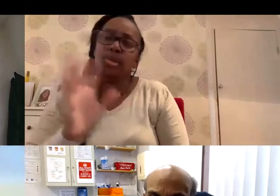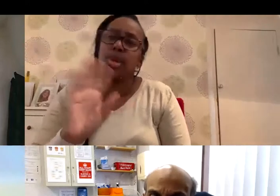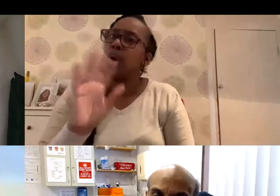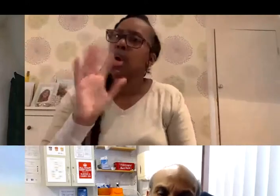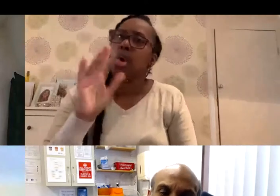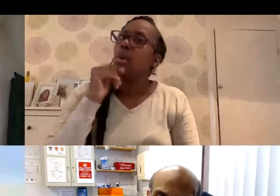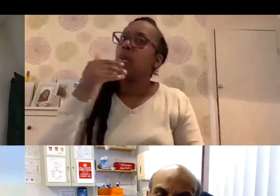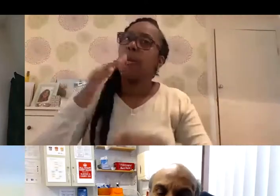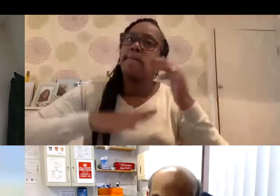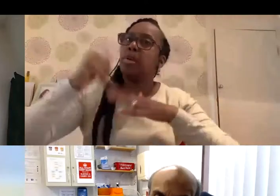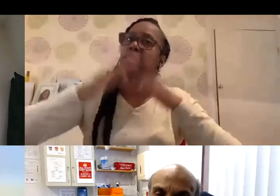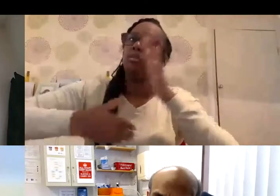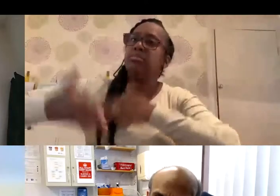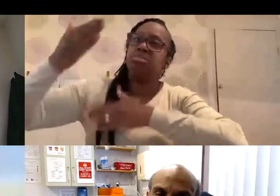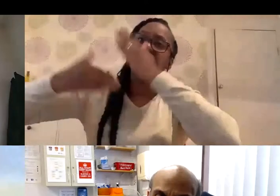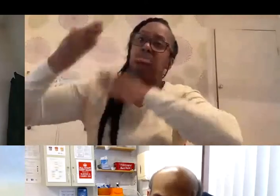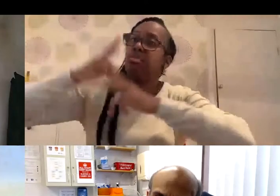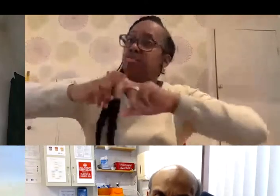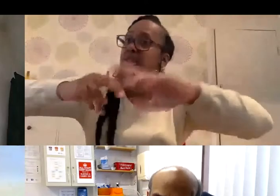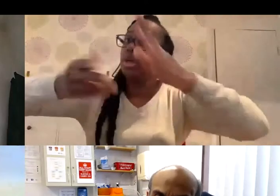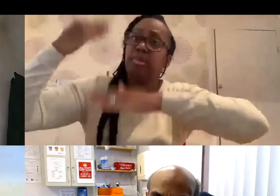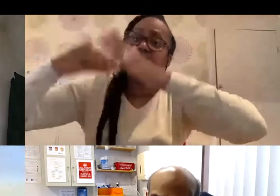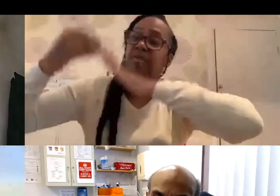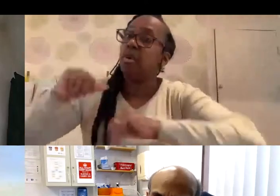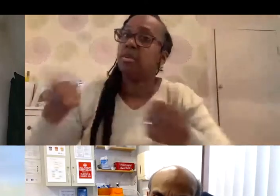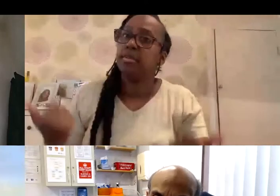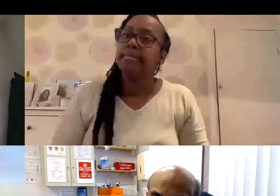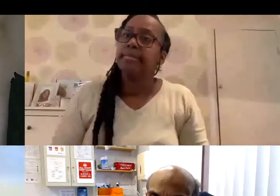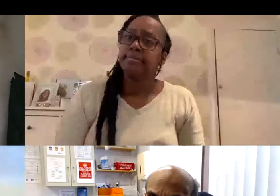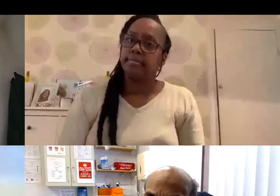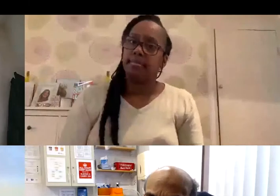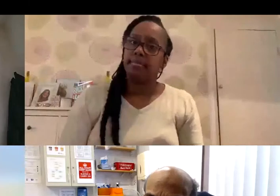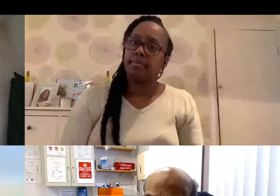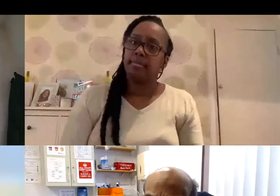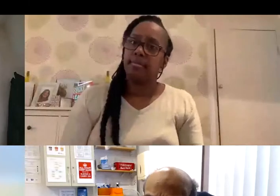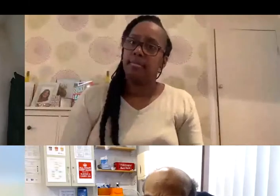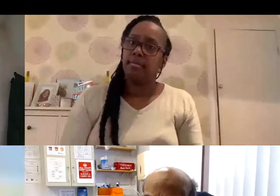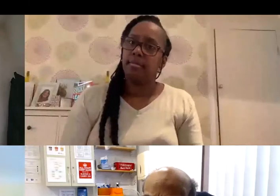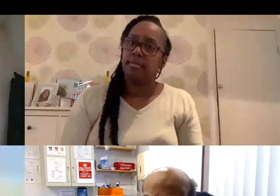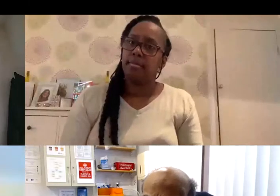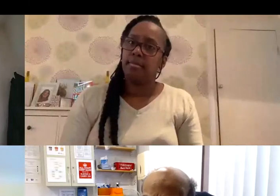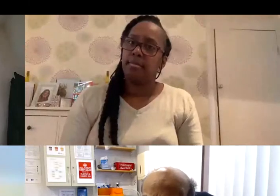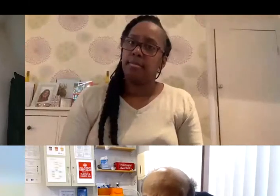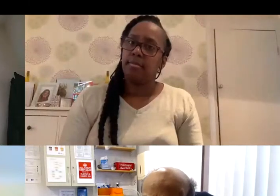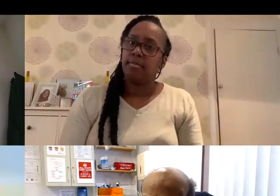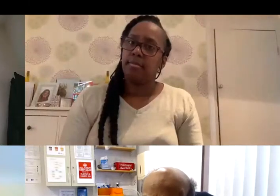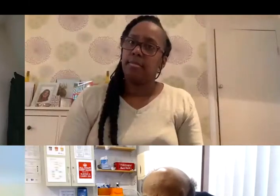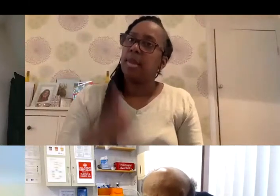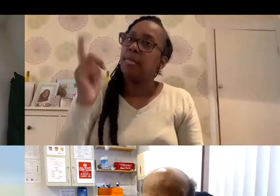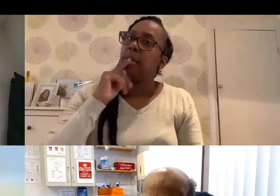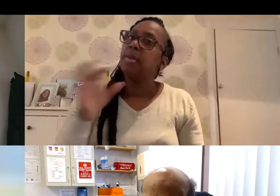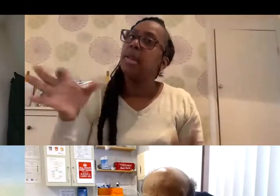it? They're built on research that they had already done. There's a really lovely, some people, someone's put in their links from,